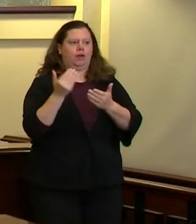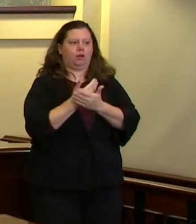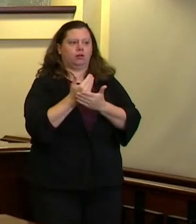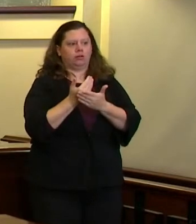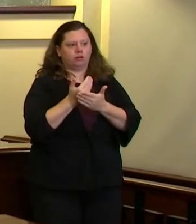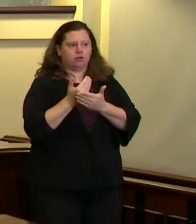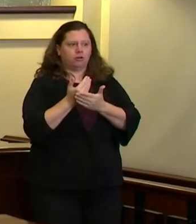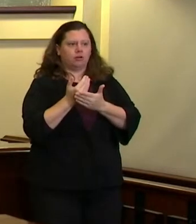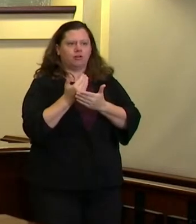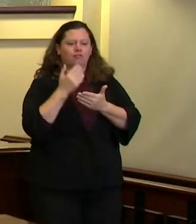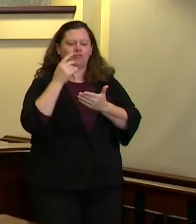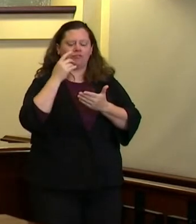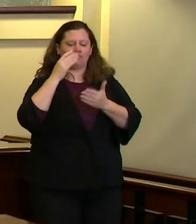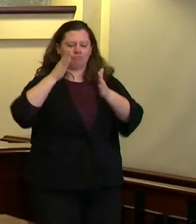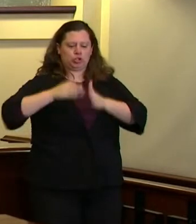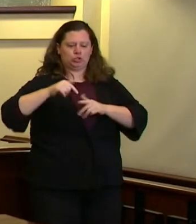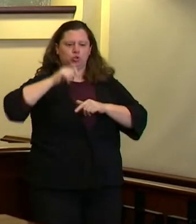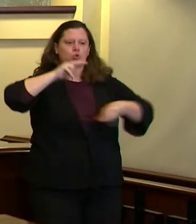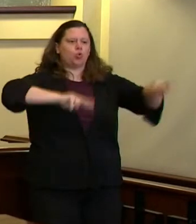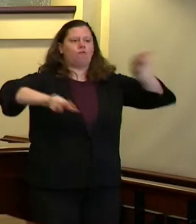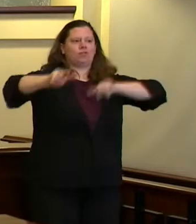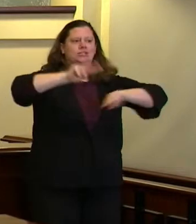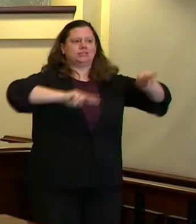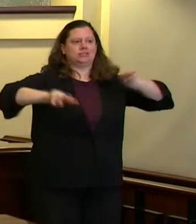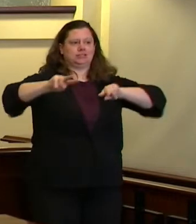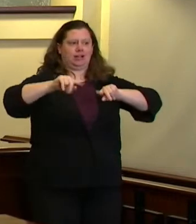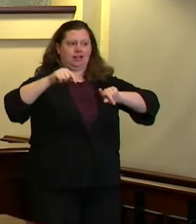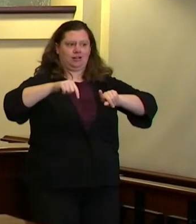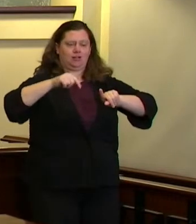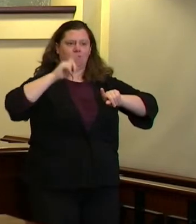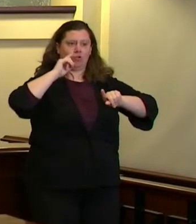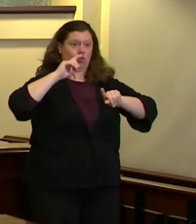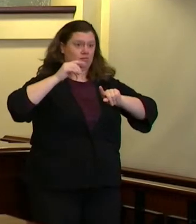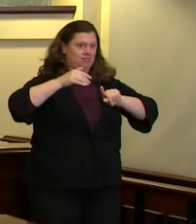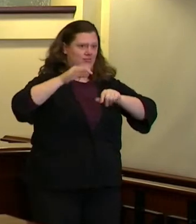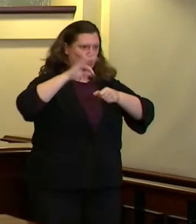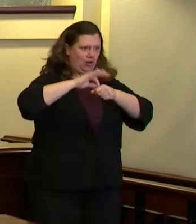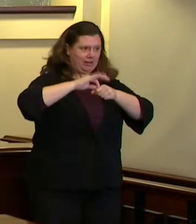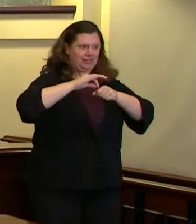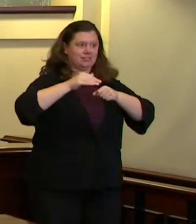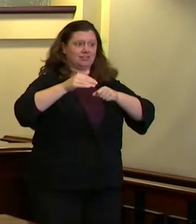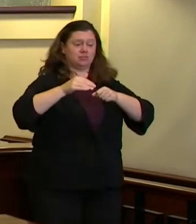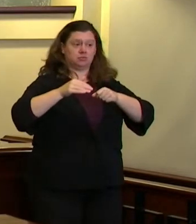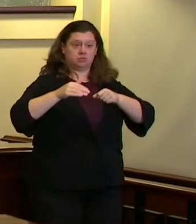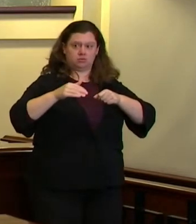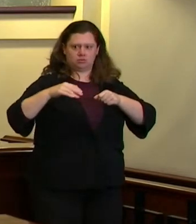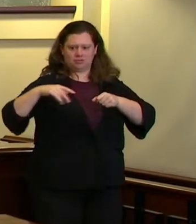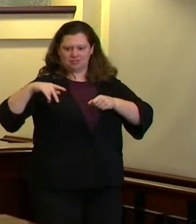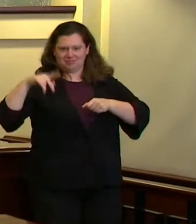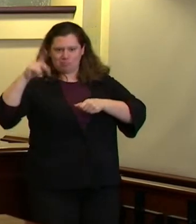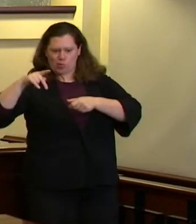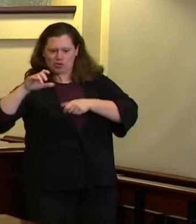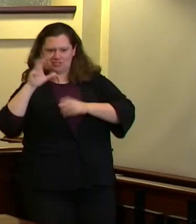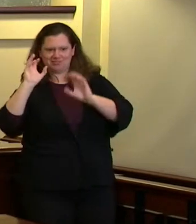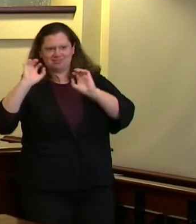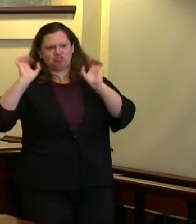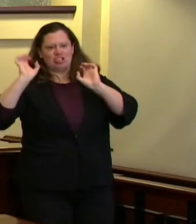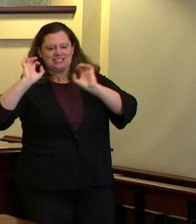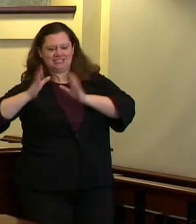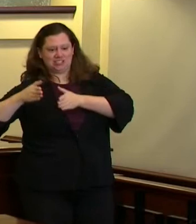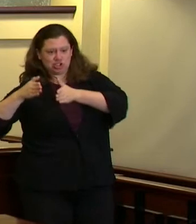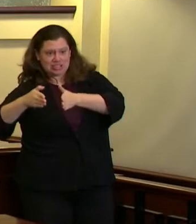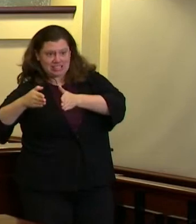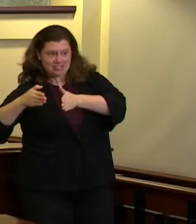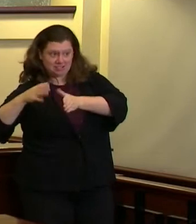november ballot some of the work that we would like to do around the portland street response may require some additional bargaining